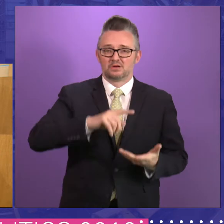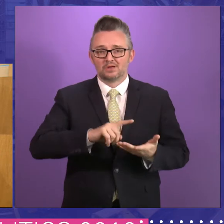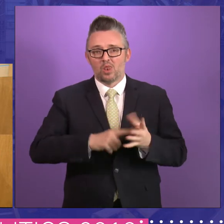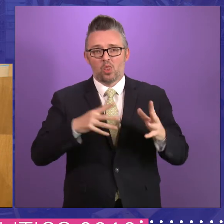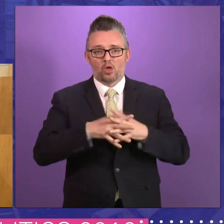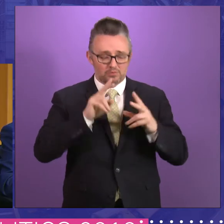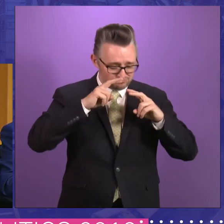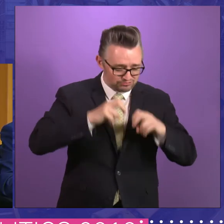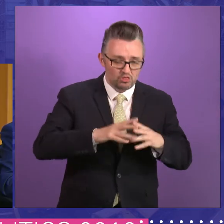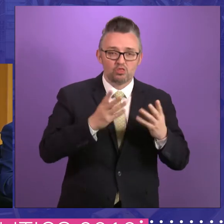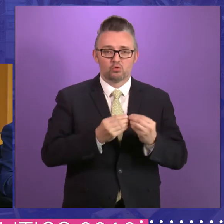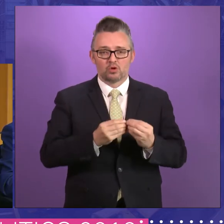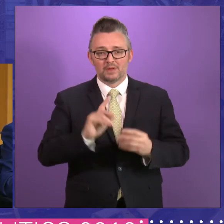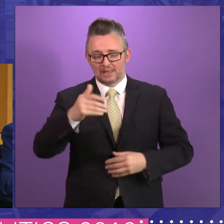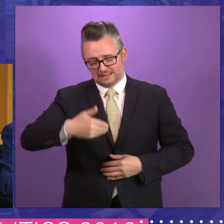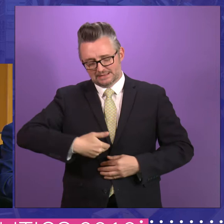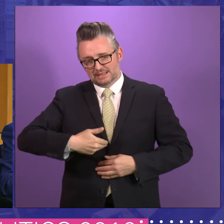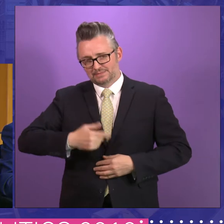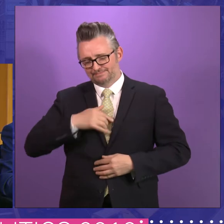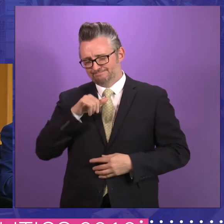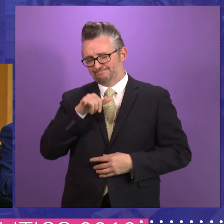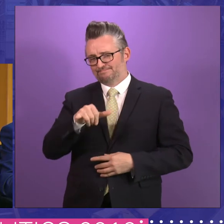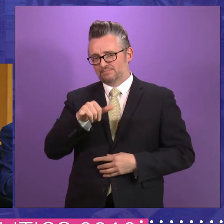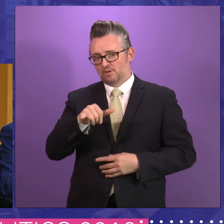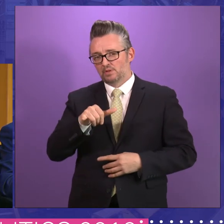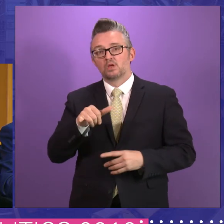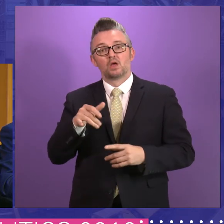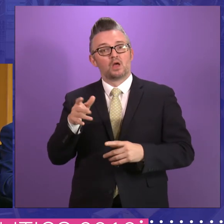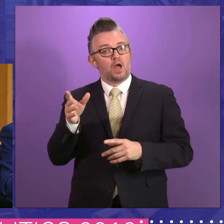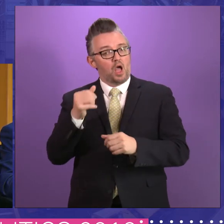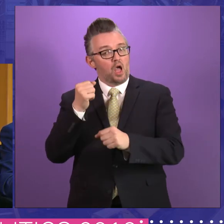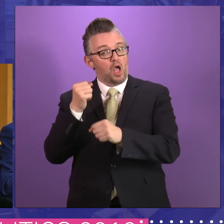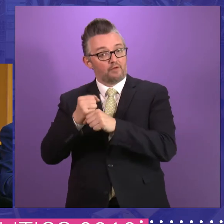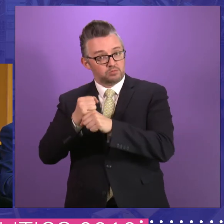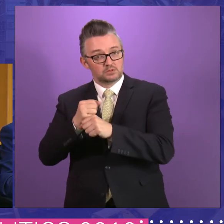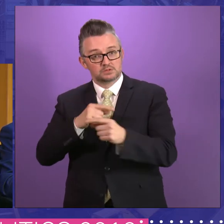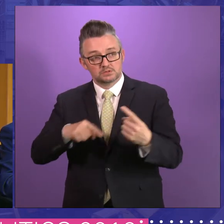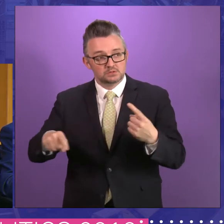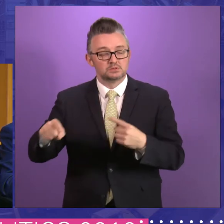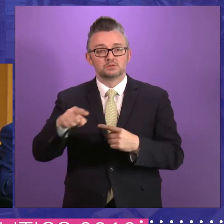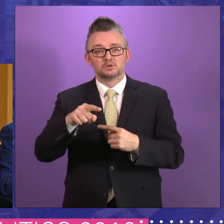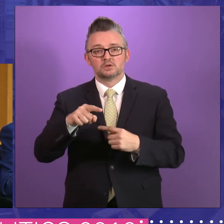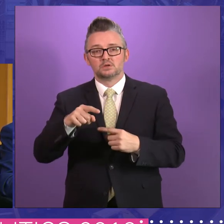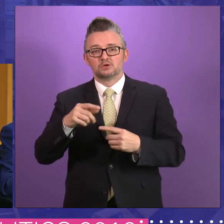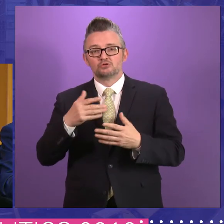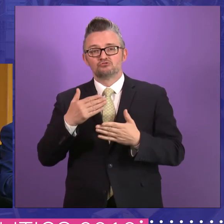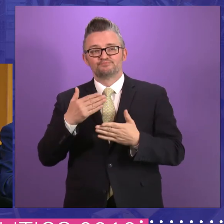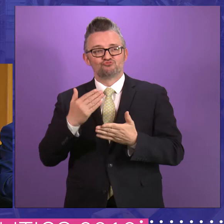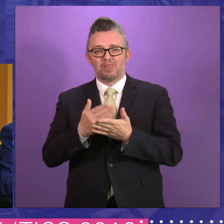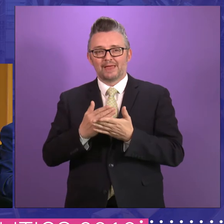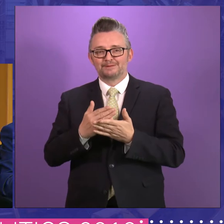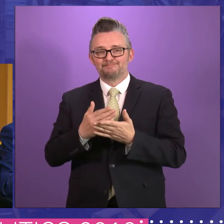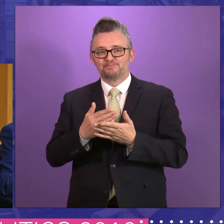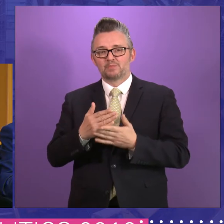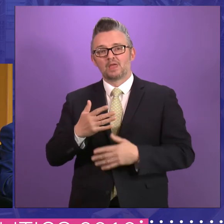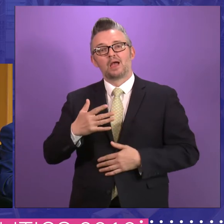the cynic in me tells me that governments of all who's have actually been quite fond of